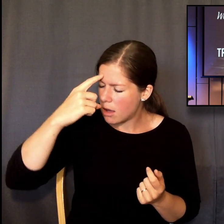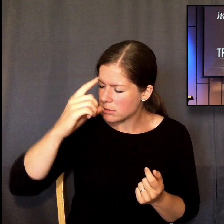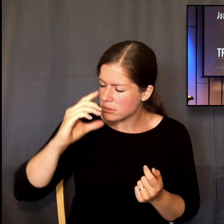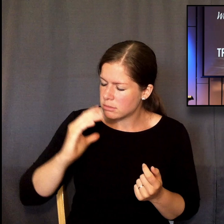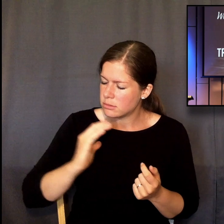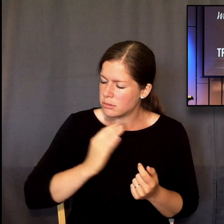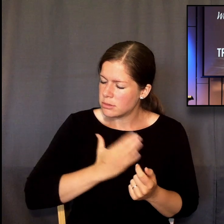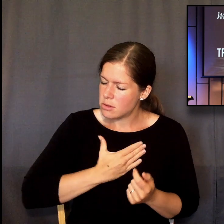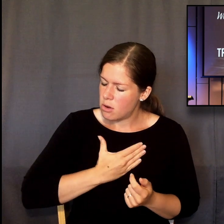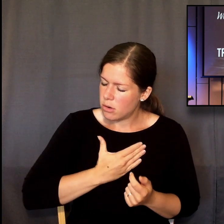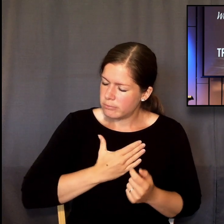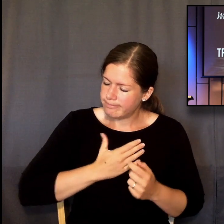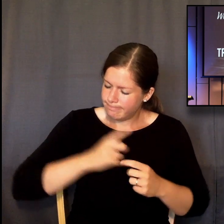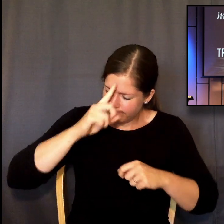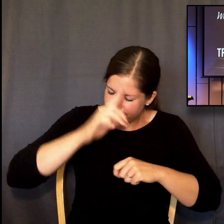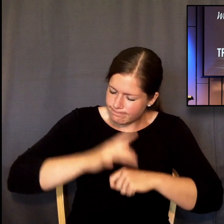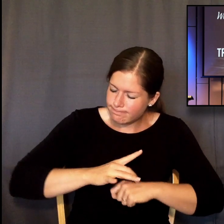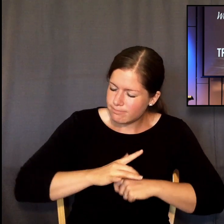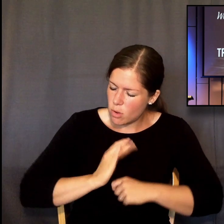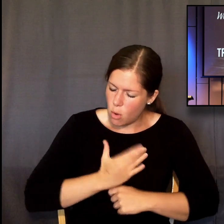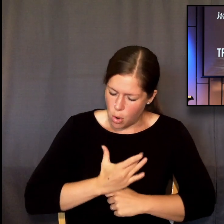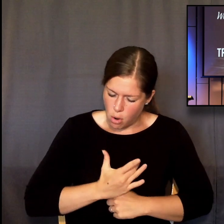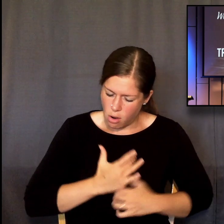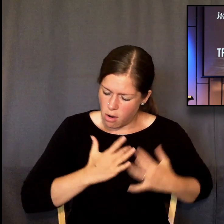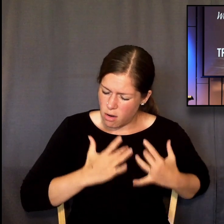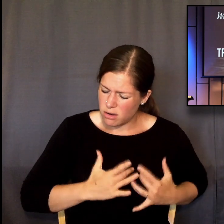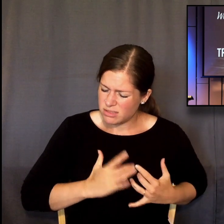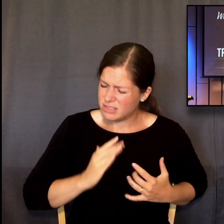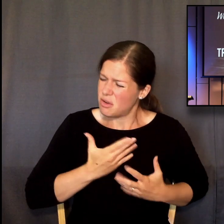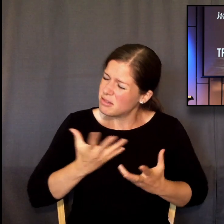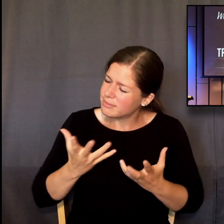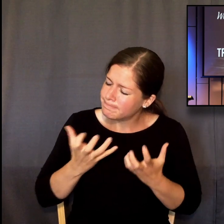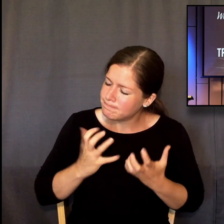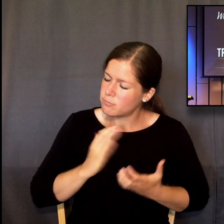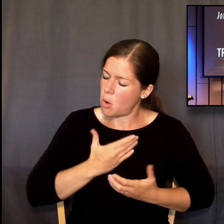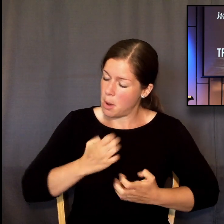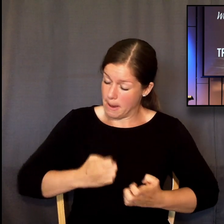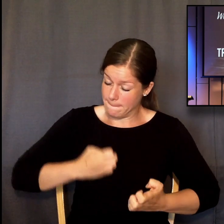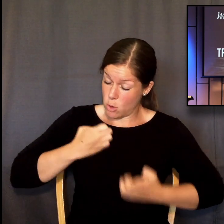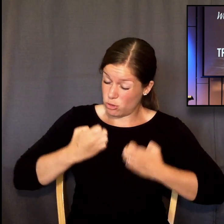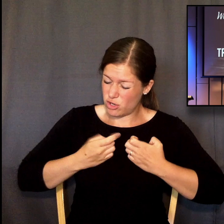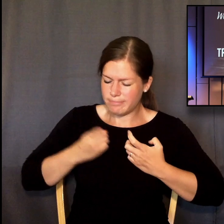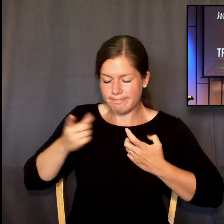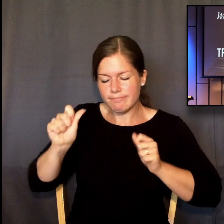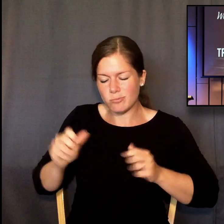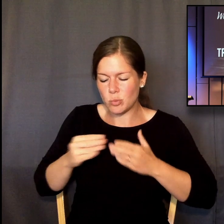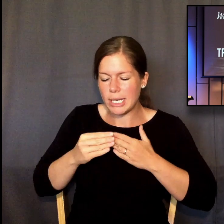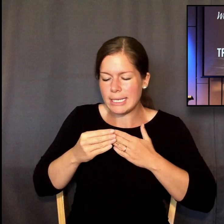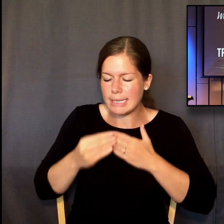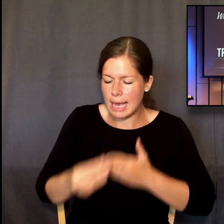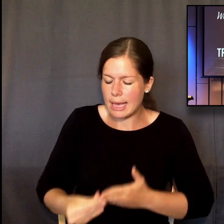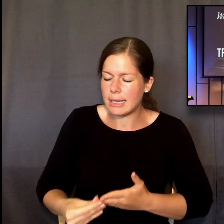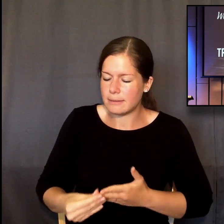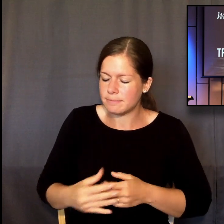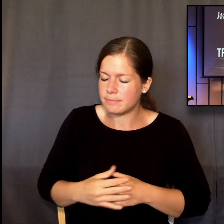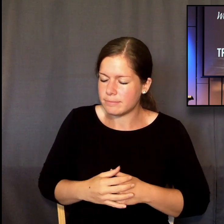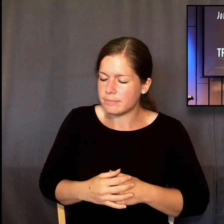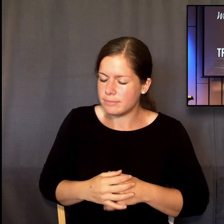guide our hearts, guide our desires, guide our emotions during the crazy times we're seeing take place